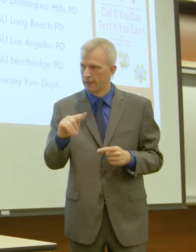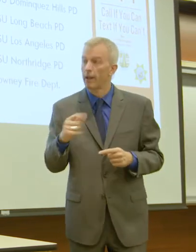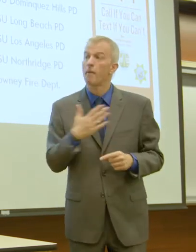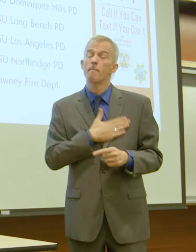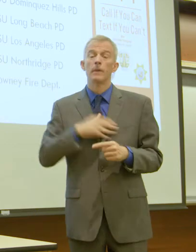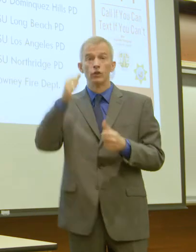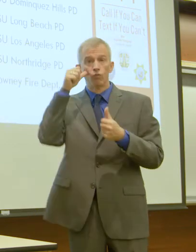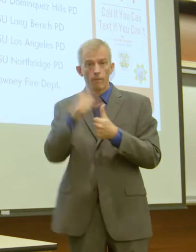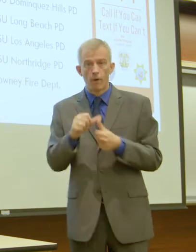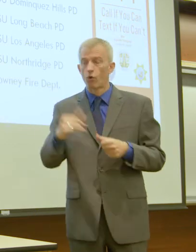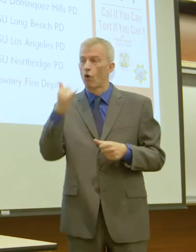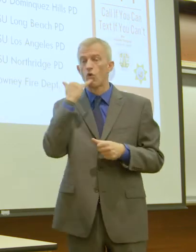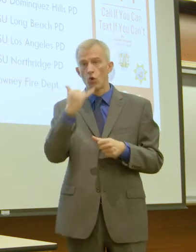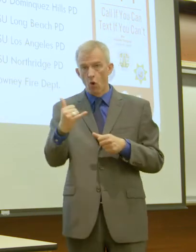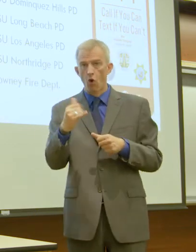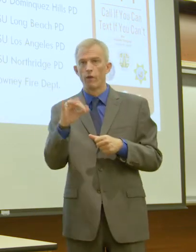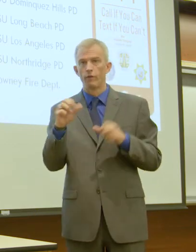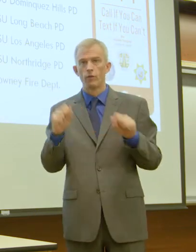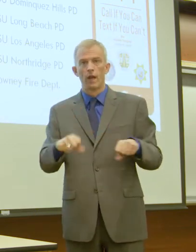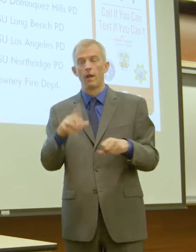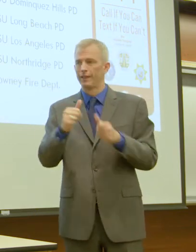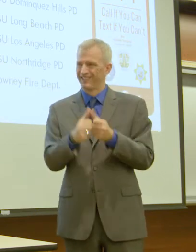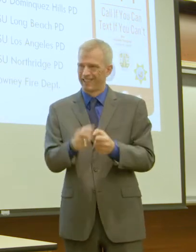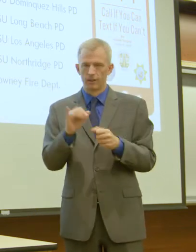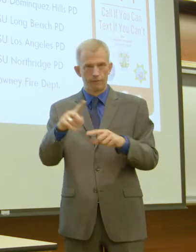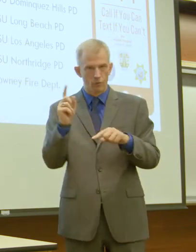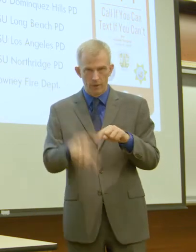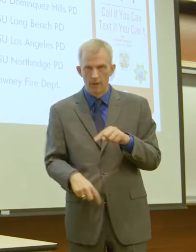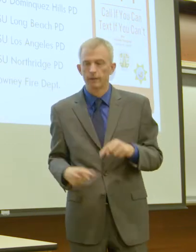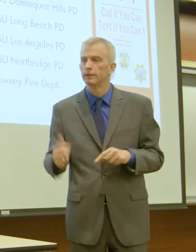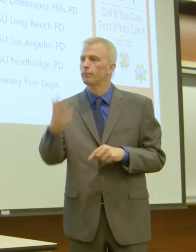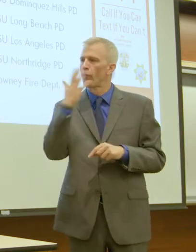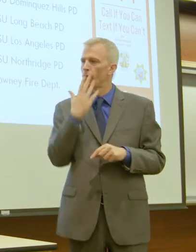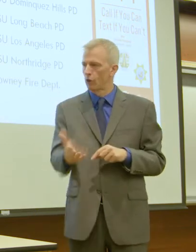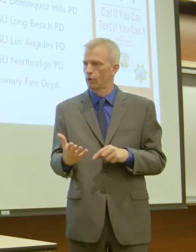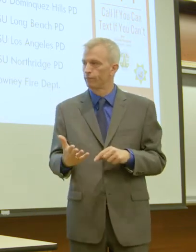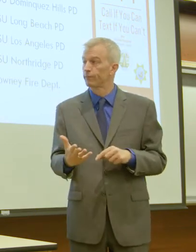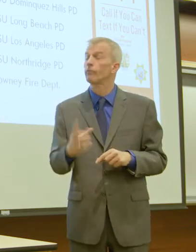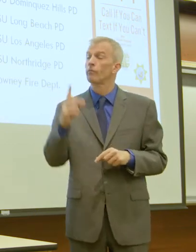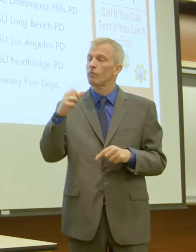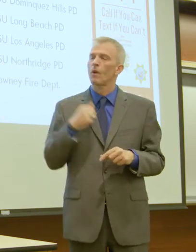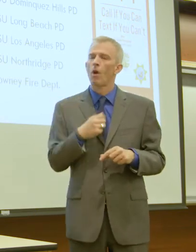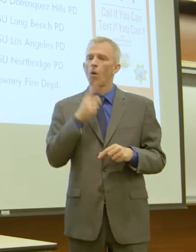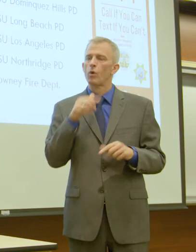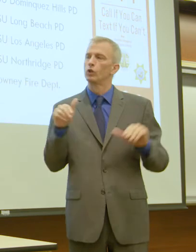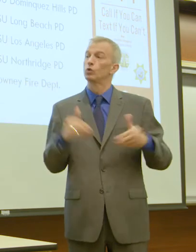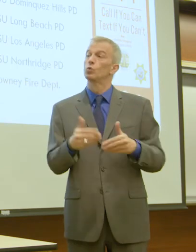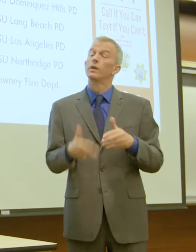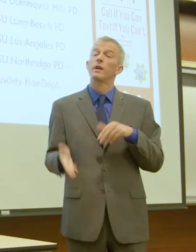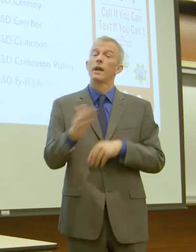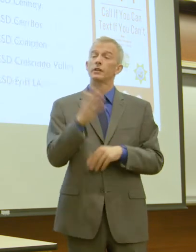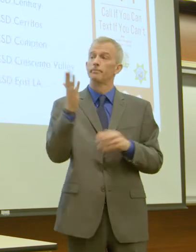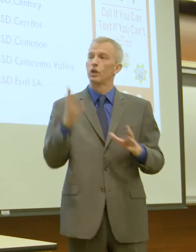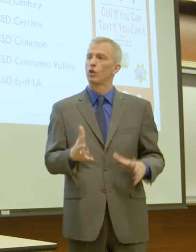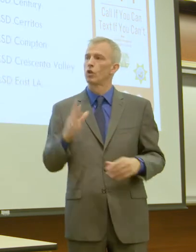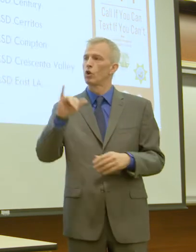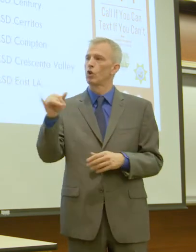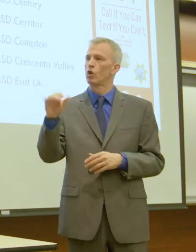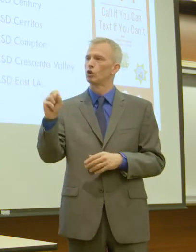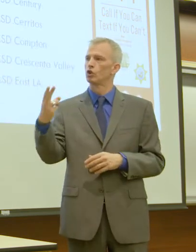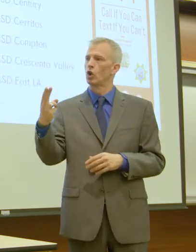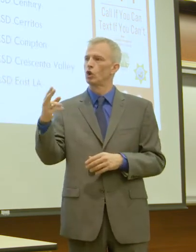call if you can and text if you can. Thank you for having me. Thank you. I'd like to introduce our next speaker, Josh